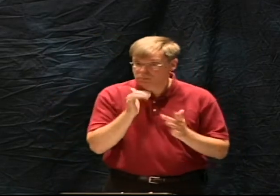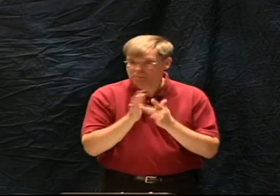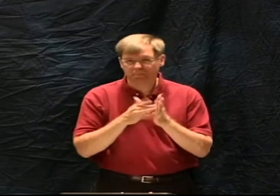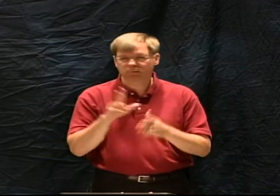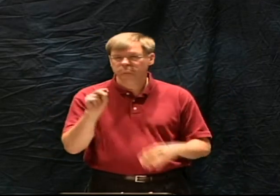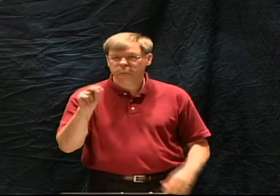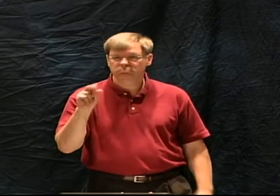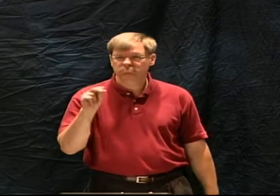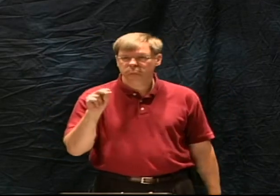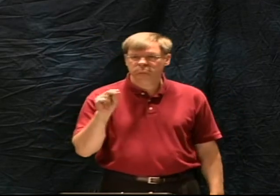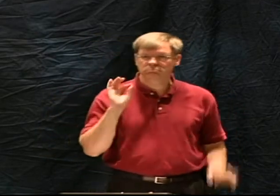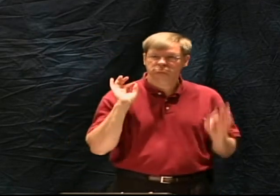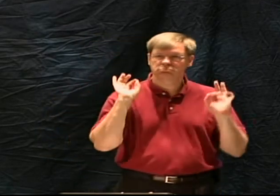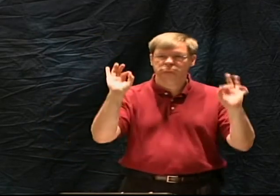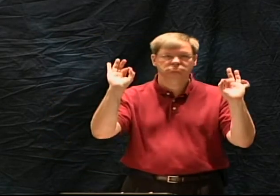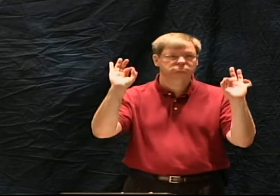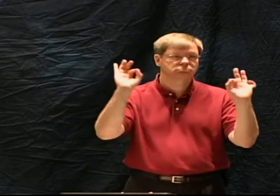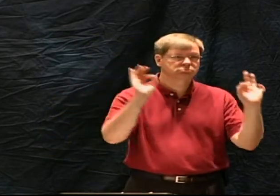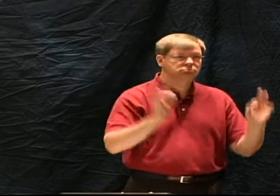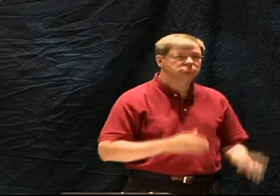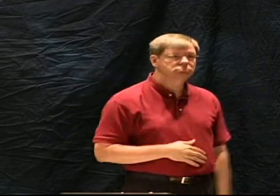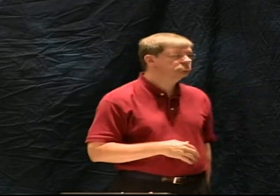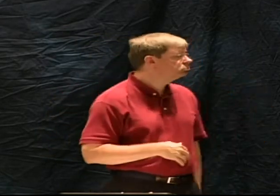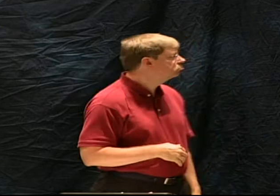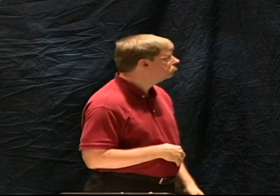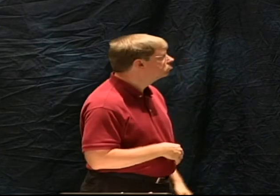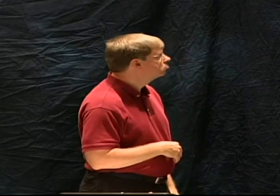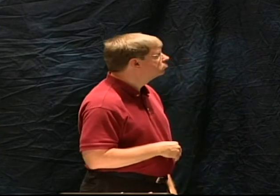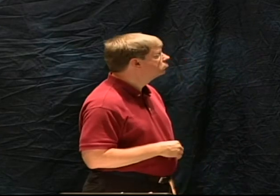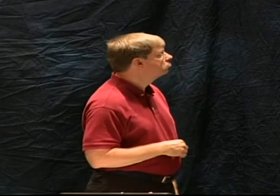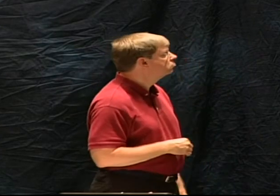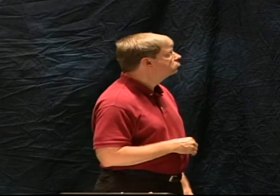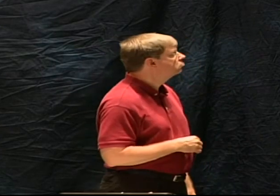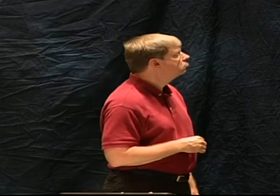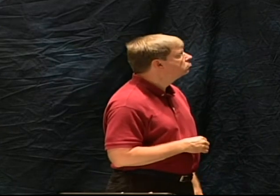perfectly harmonious and accurate